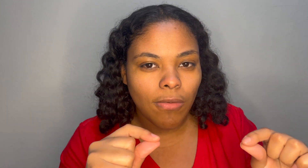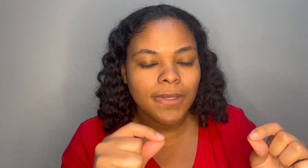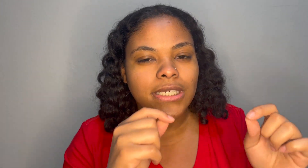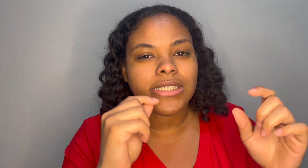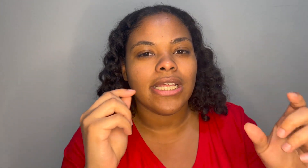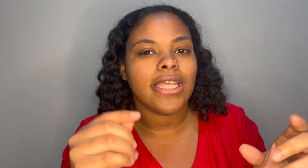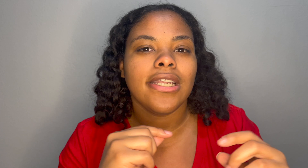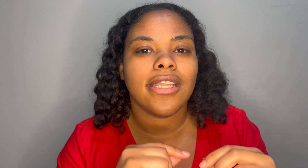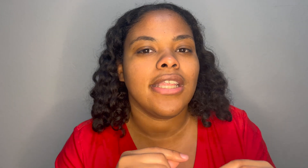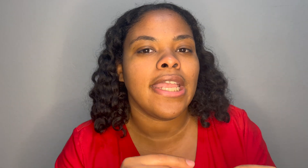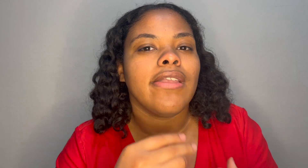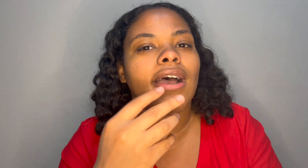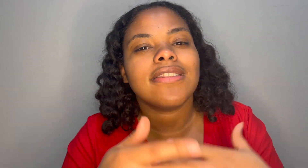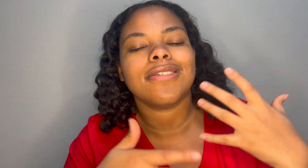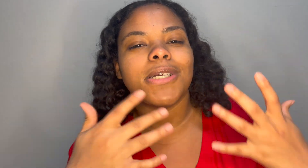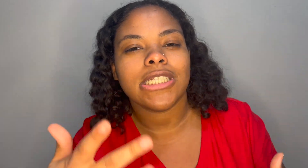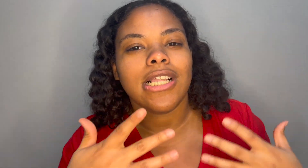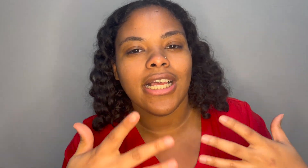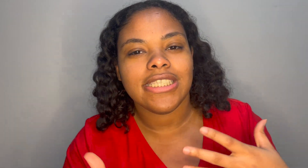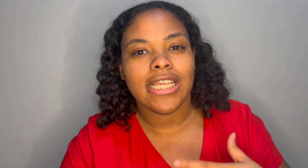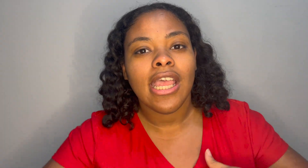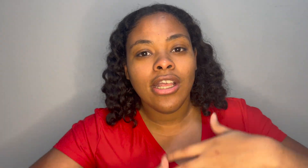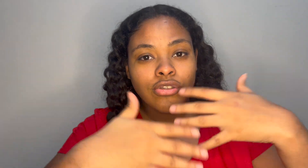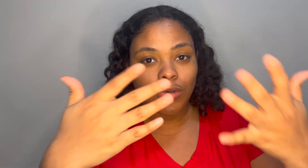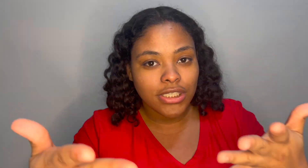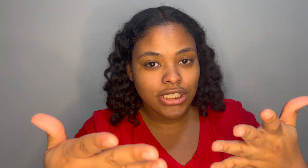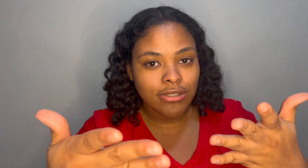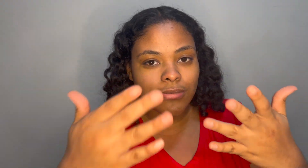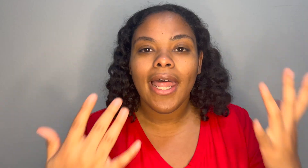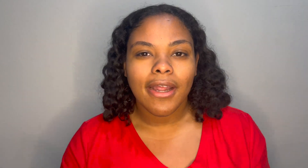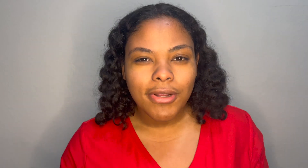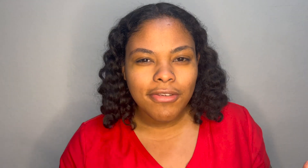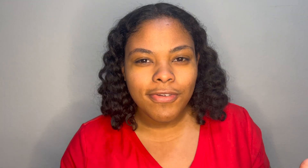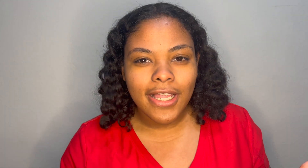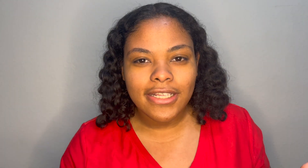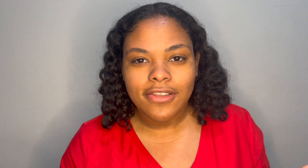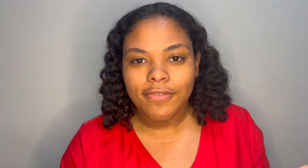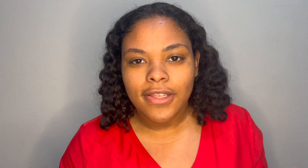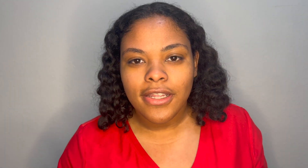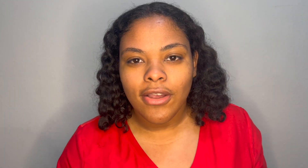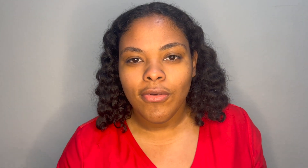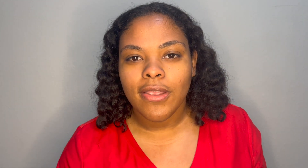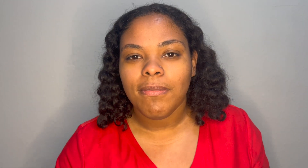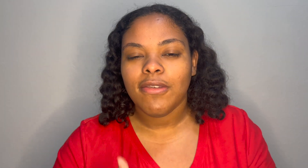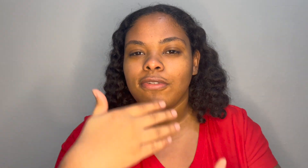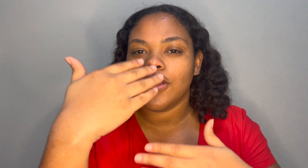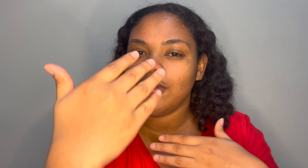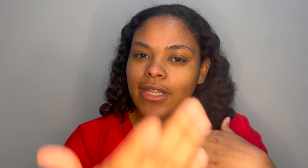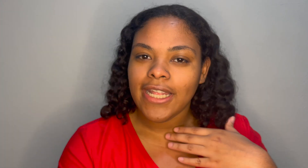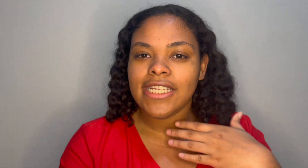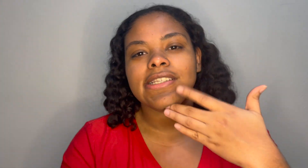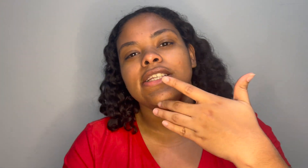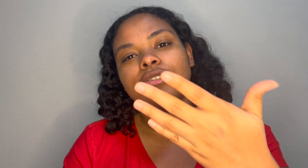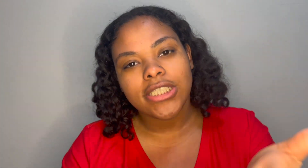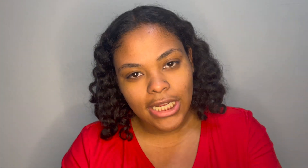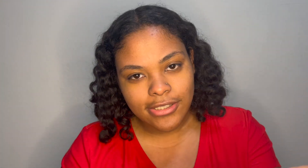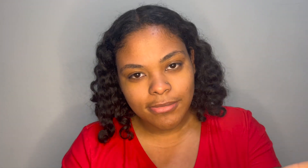because at the end of the day you have to specialize it towards you and i really feel like this video can be for you ladies and you gentlemen